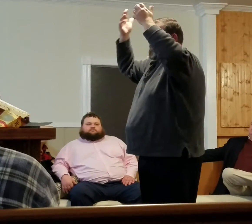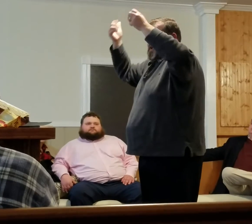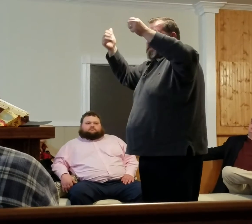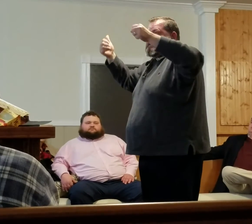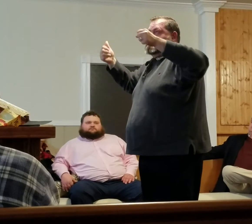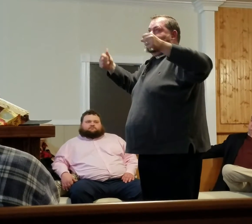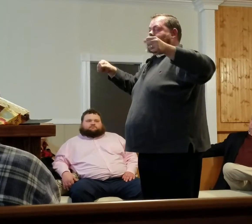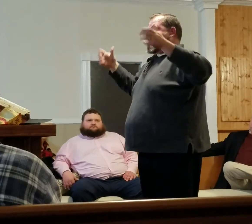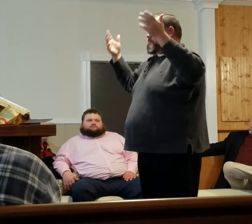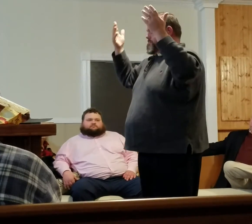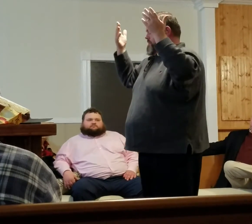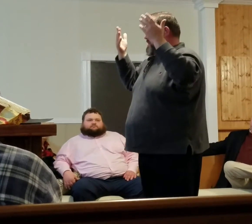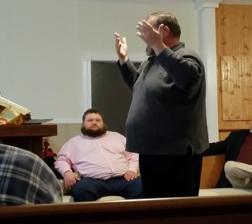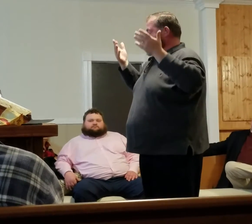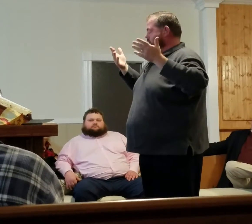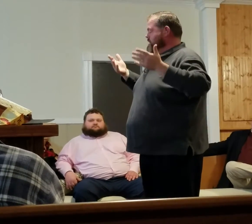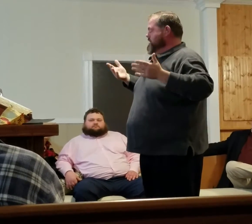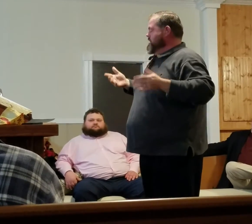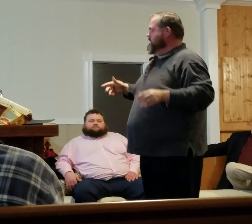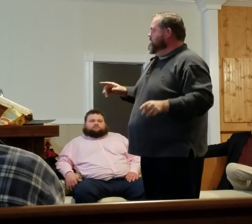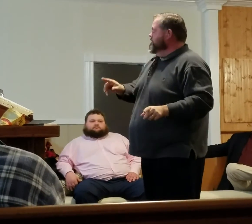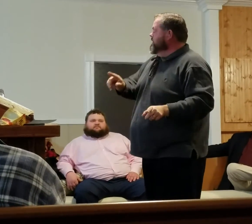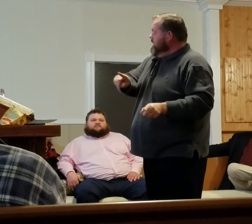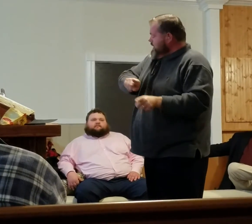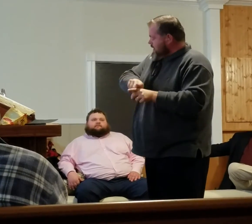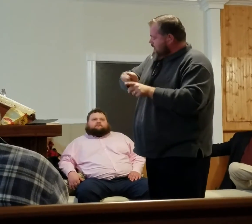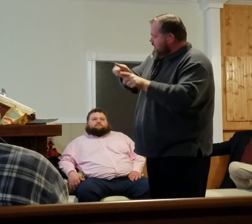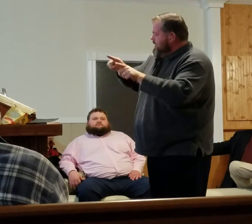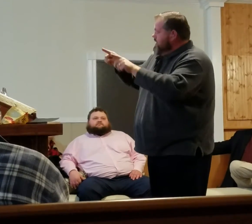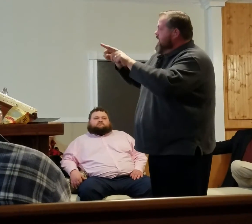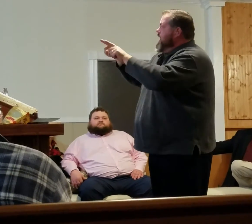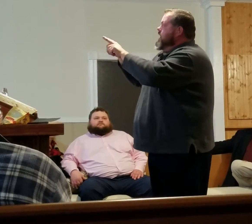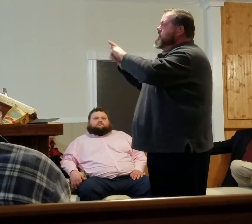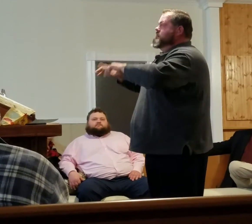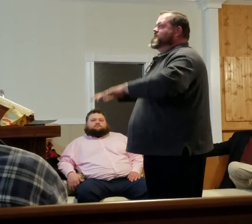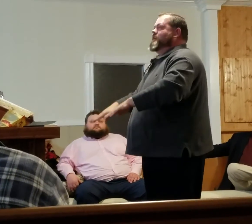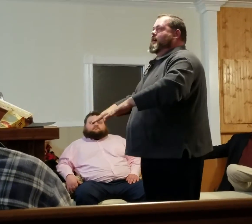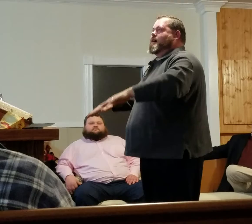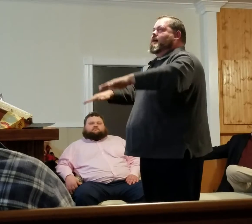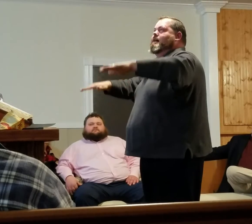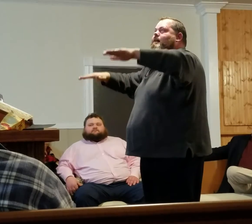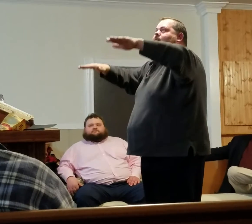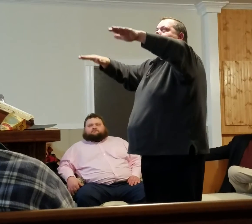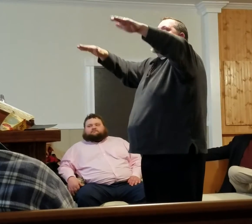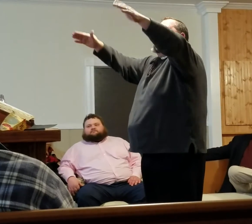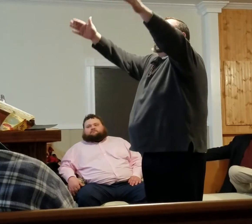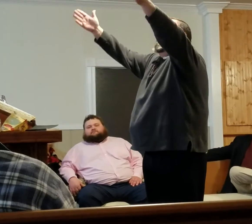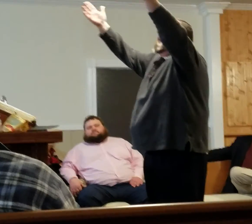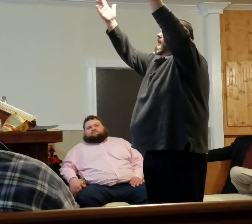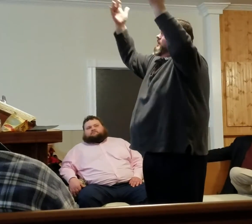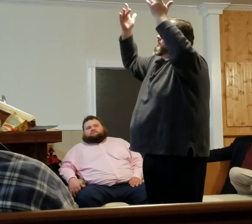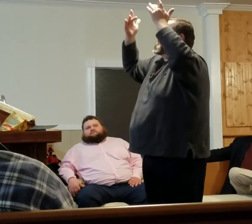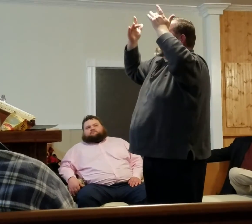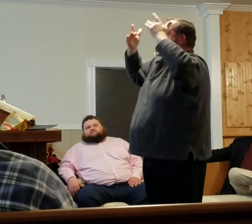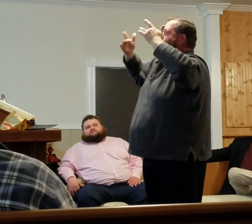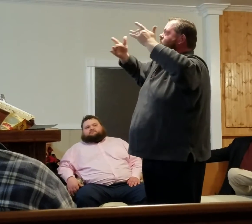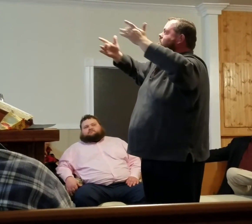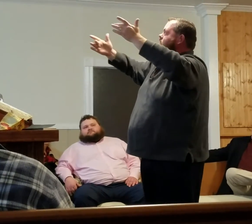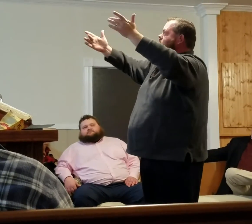have blessed on me, and like a flood, His mercy